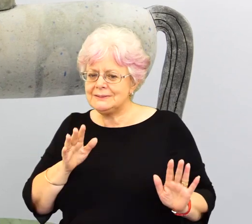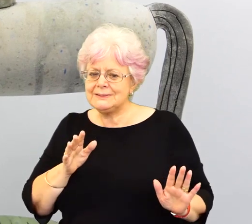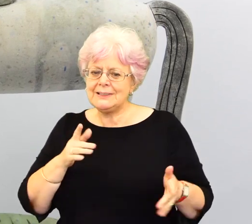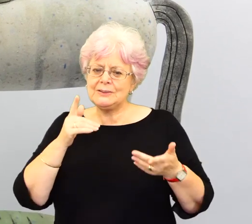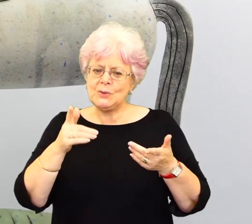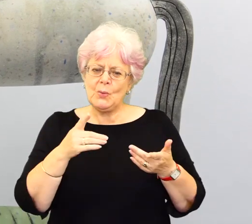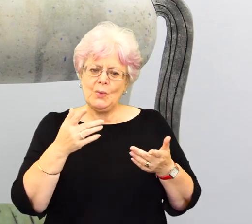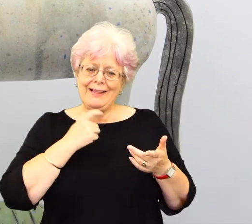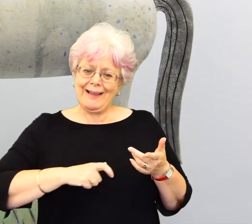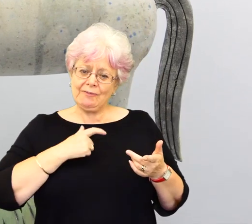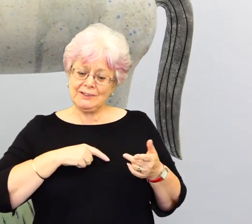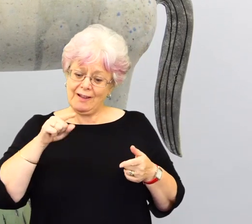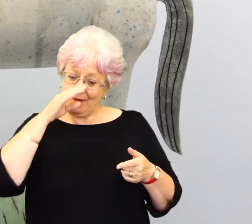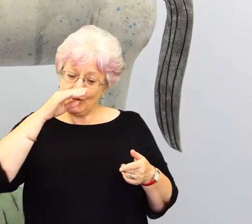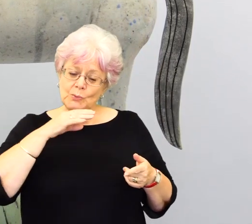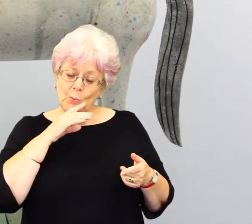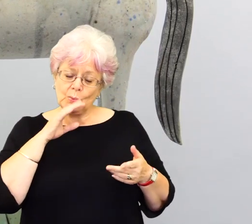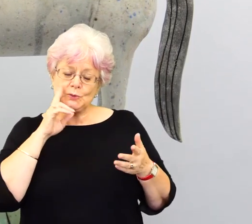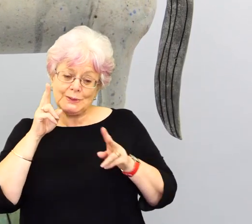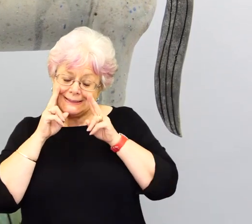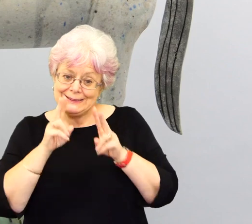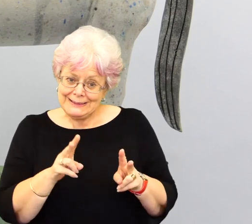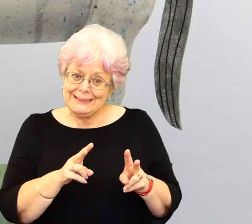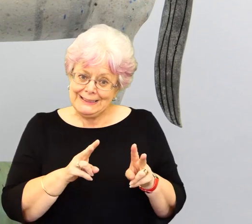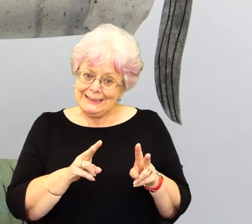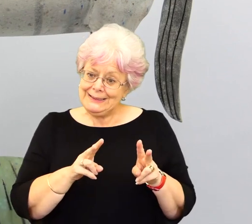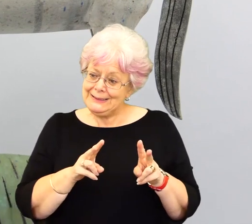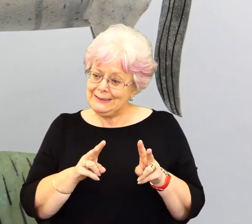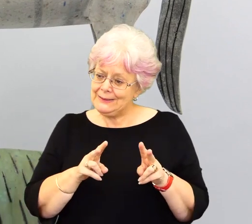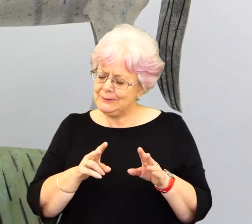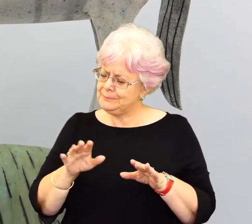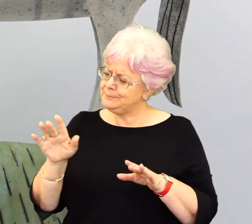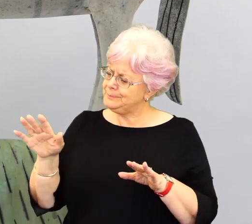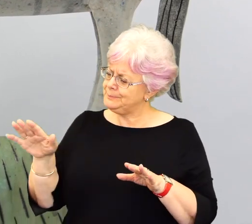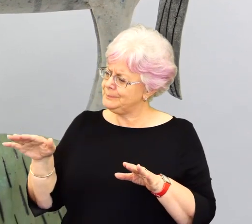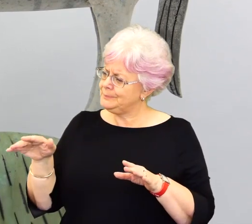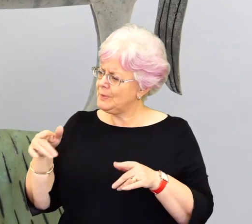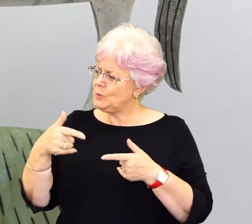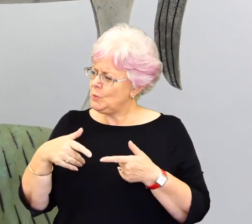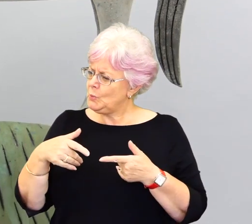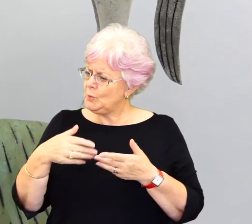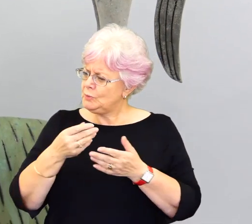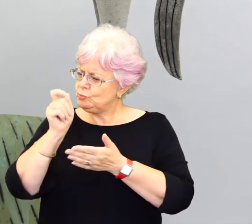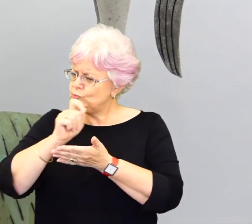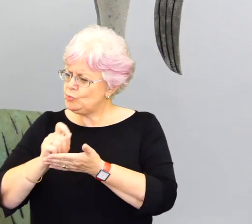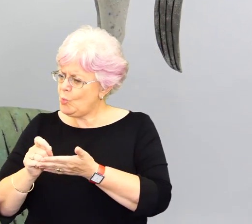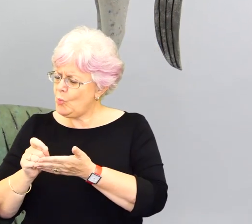that's, characters come through very powerfully, maybe, because of that. Do you, do you find, do you do a lot of line drawing, paper,